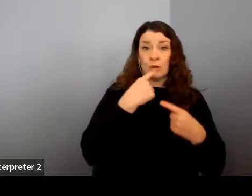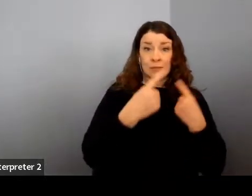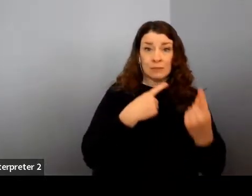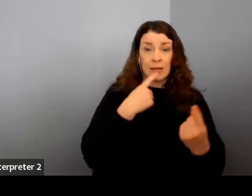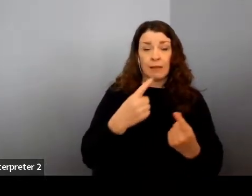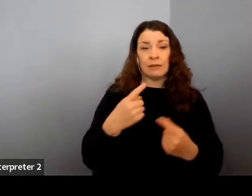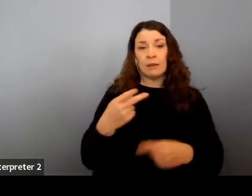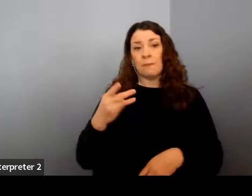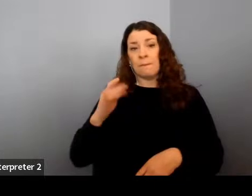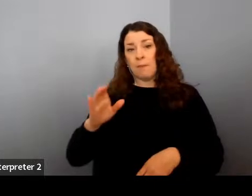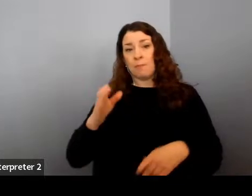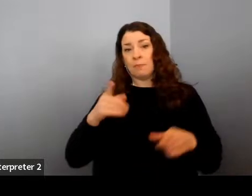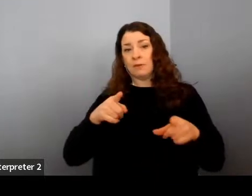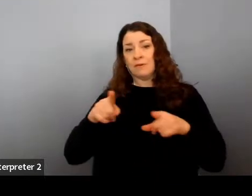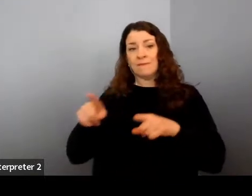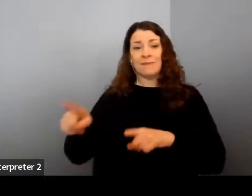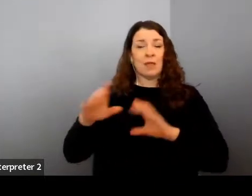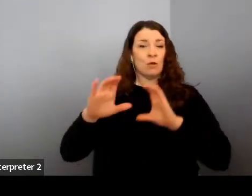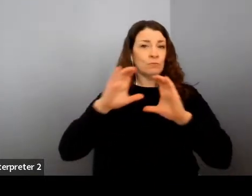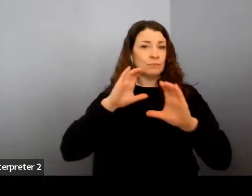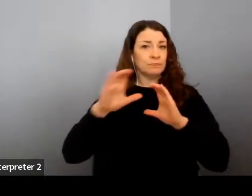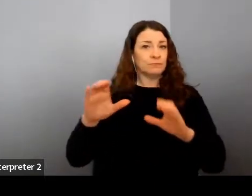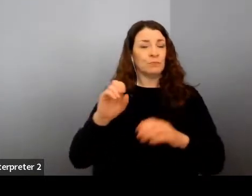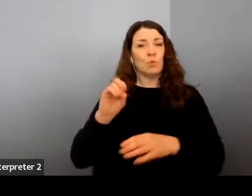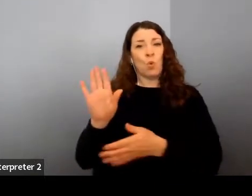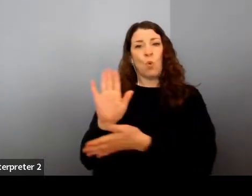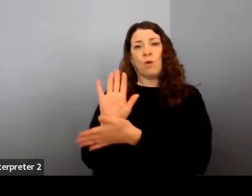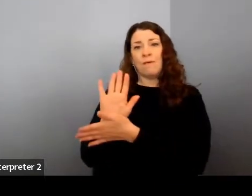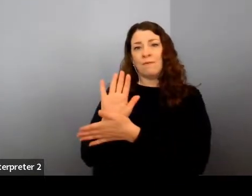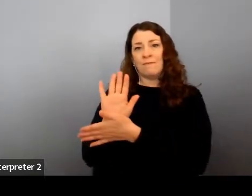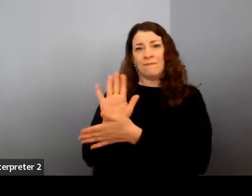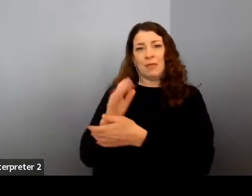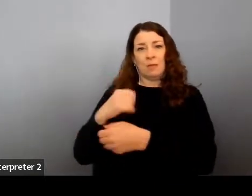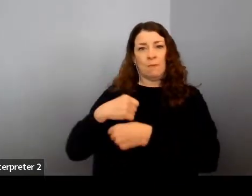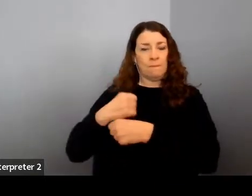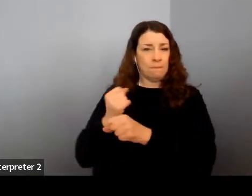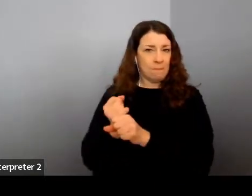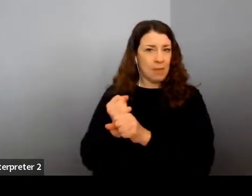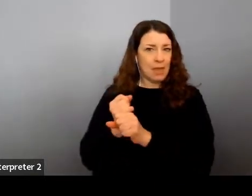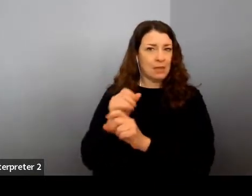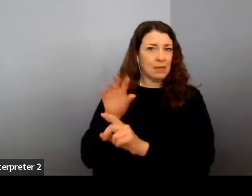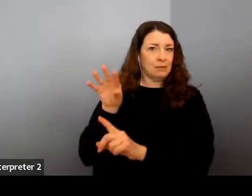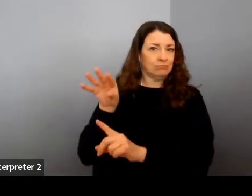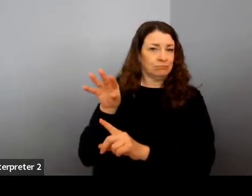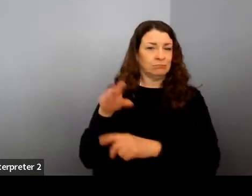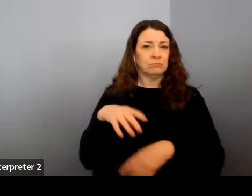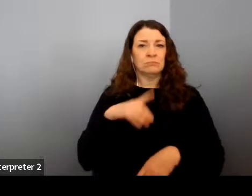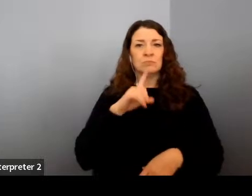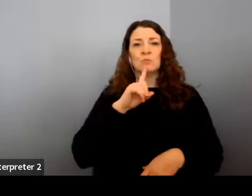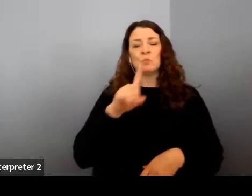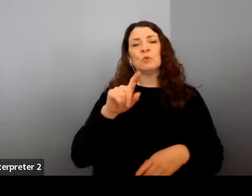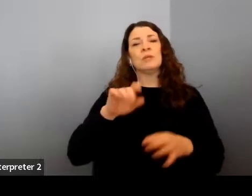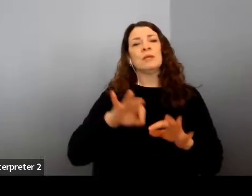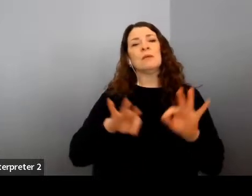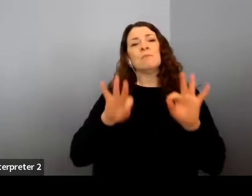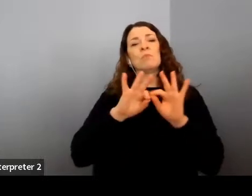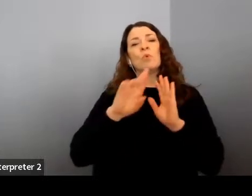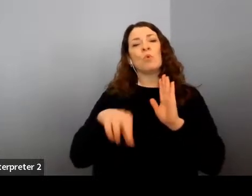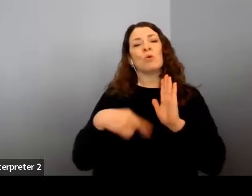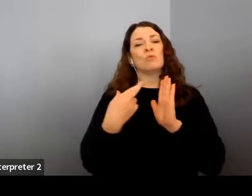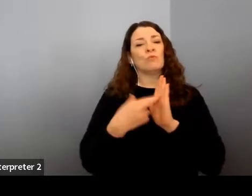communications, whether it's in documentary filmmaking, you know, these are all really critical and important roles that